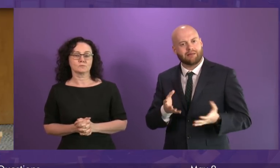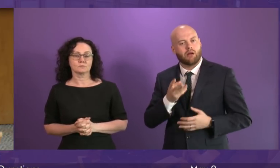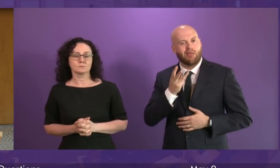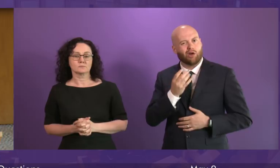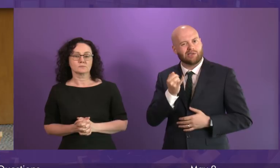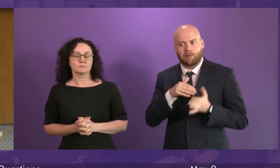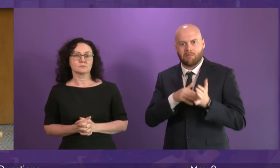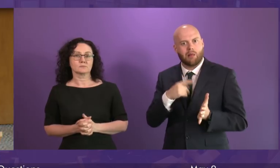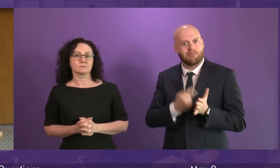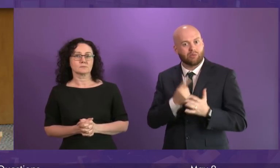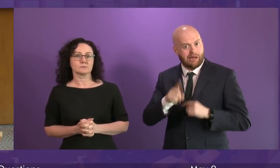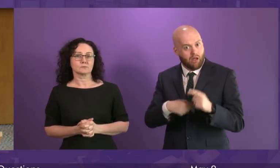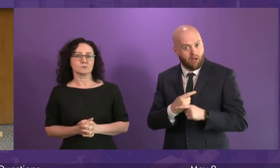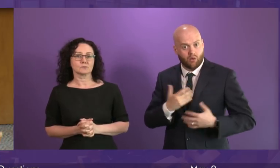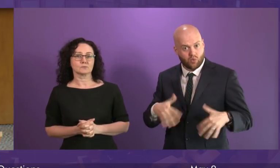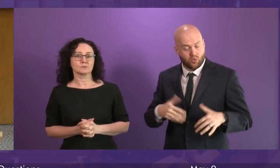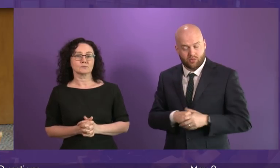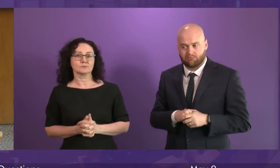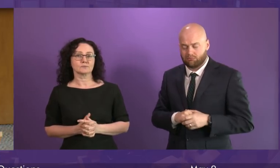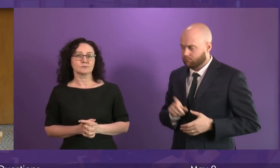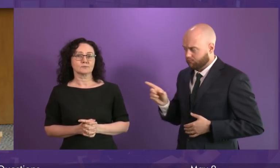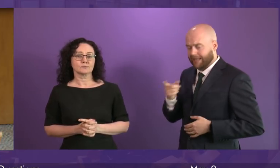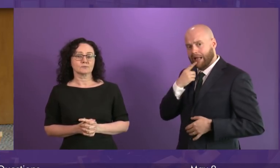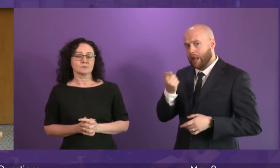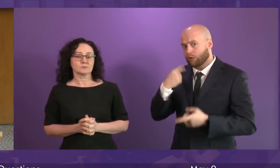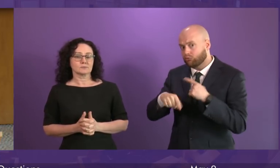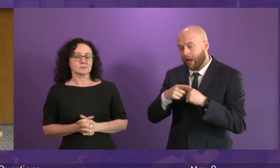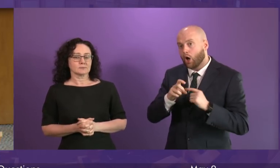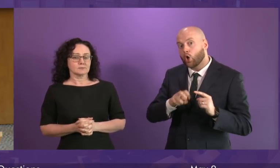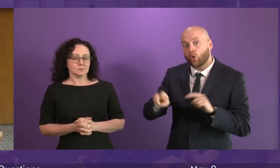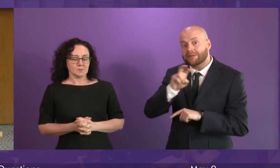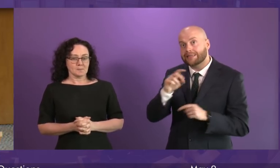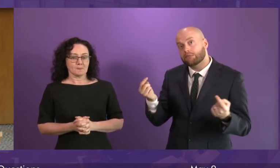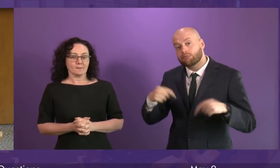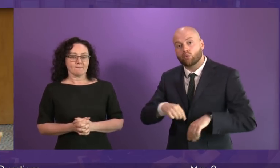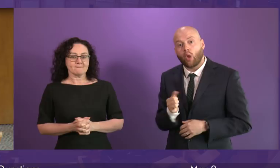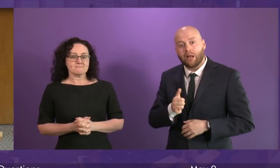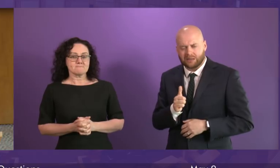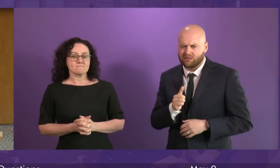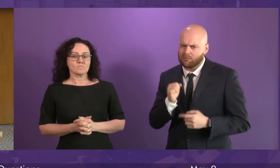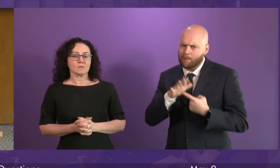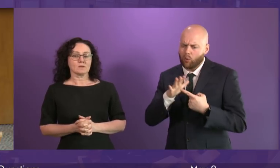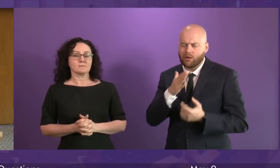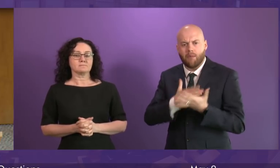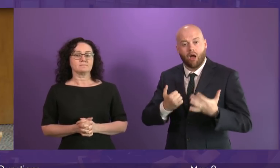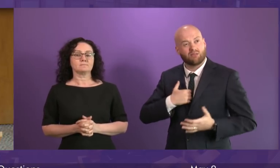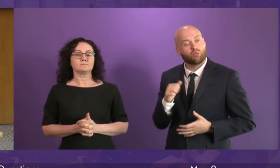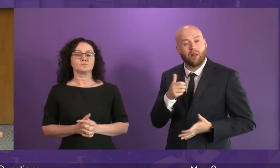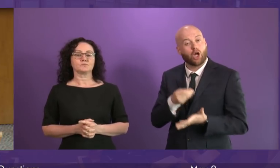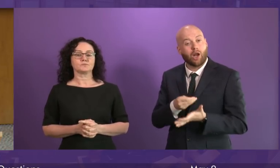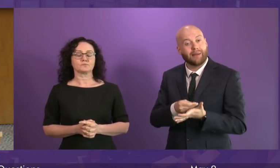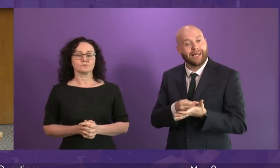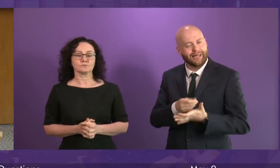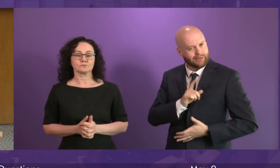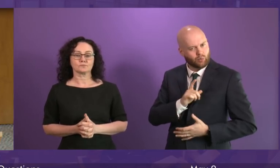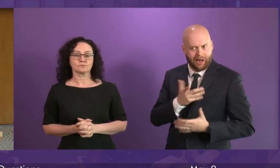you said tourism is a vital part of Scotland's economy and these figures demonstrate the growing significance of Chinese visitors. But